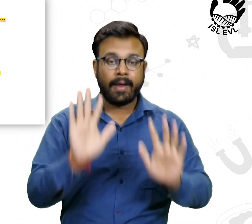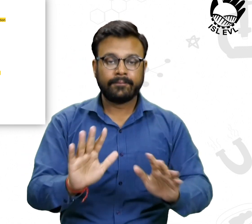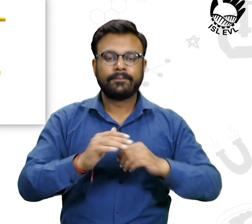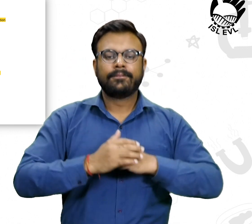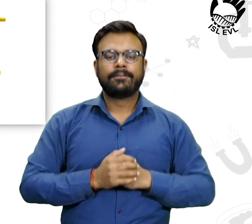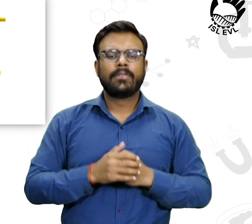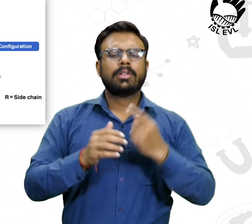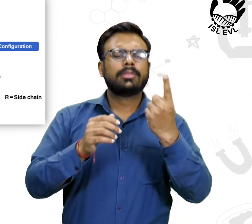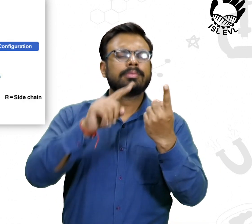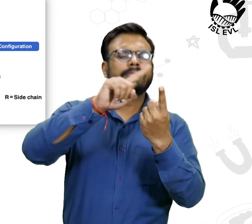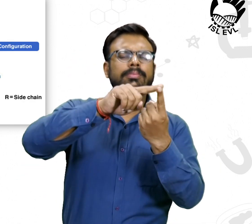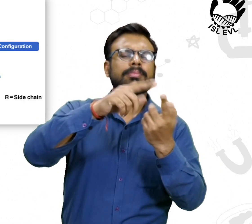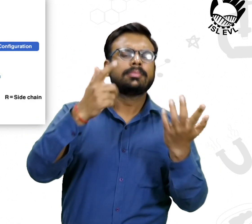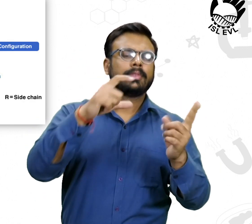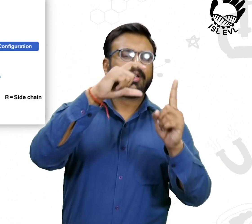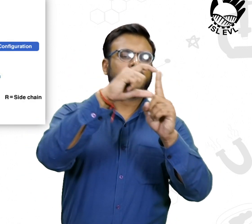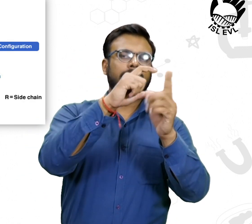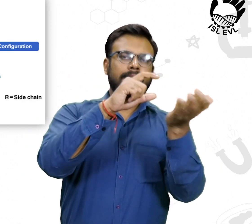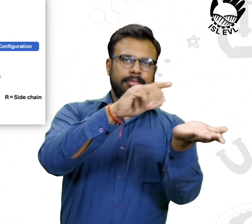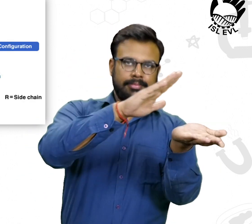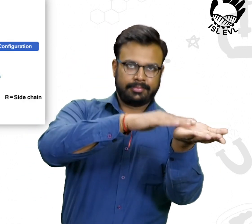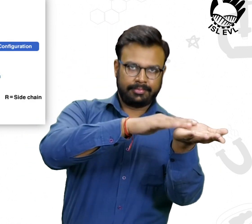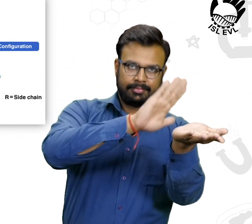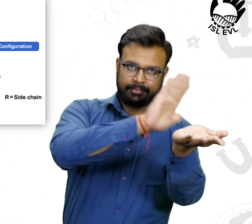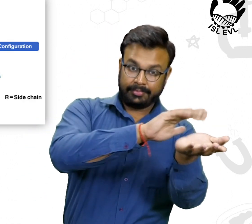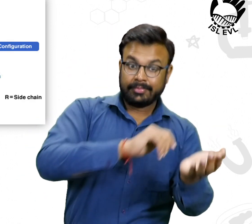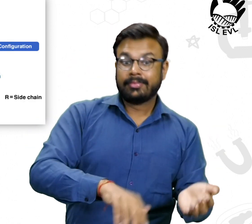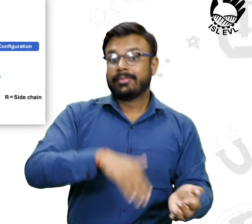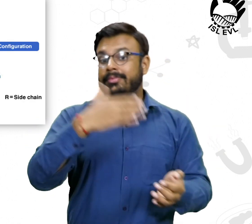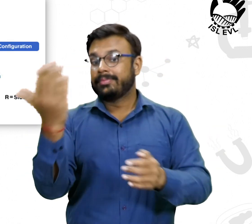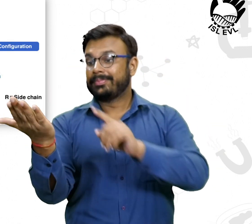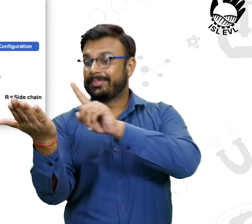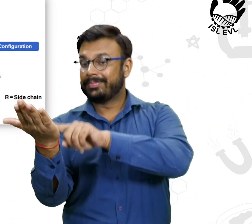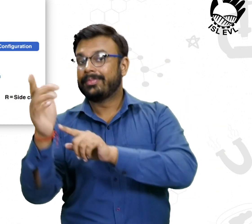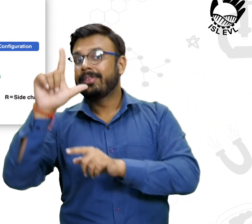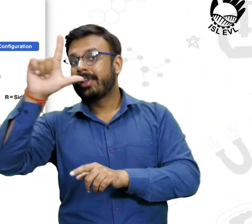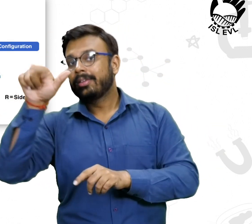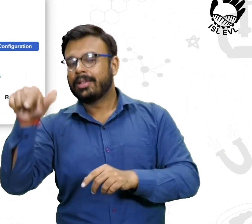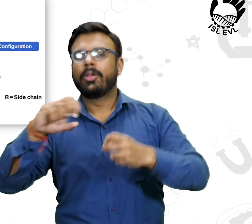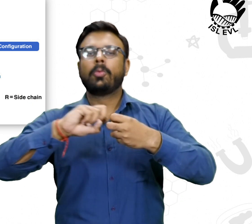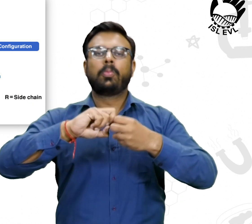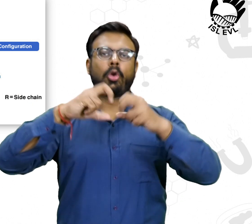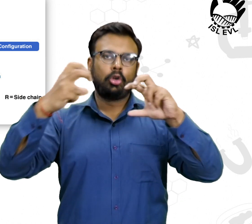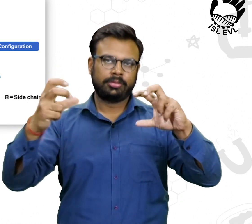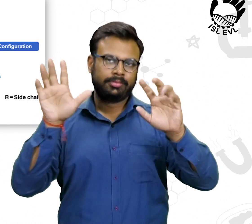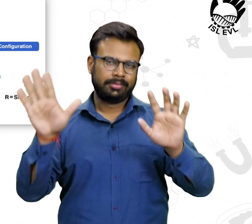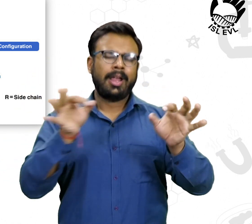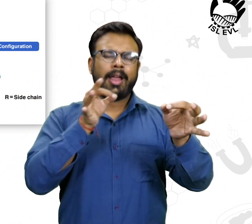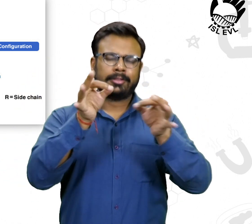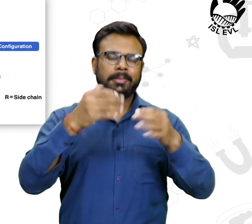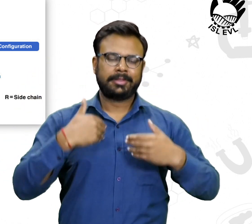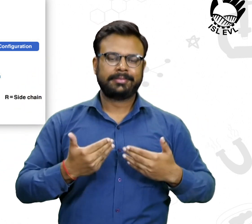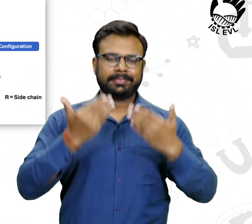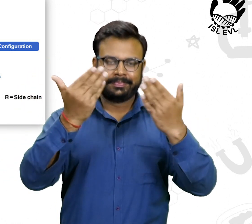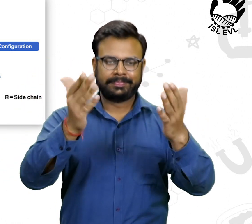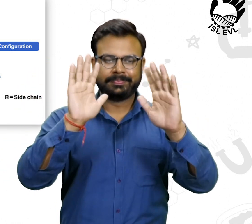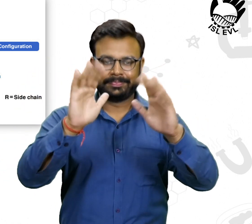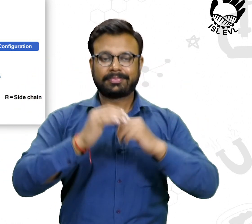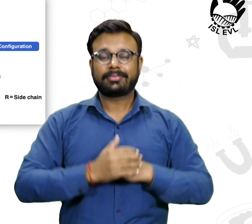two distinctly different mirror image forms of each other, called the D and